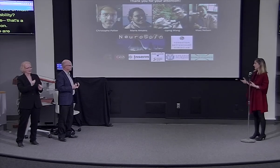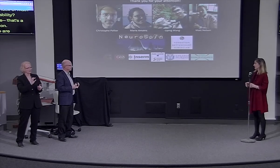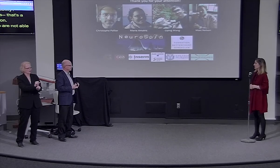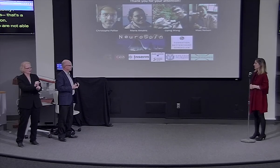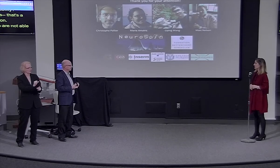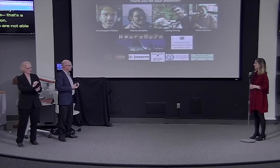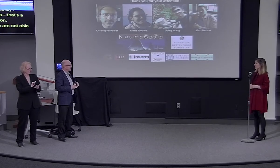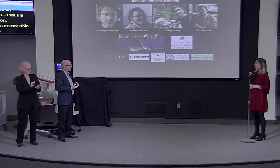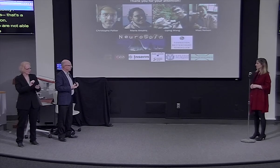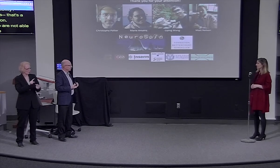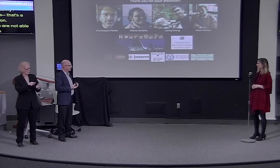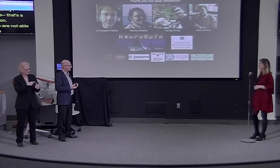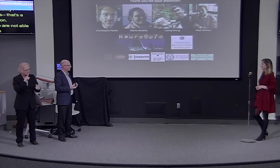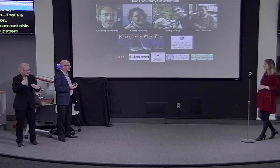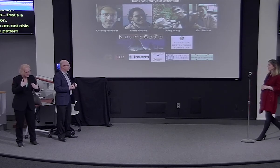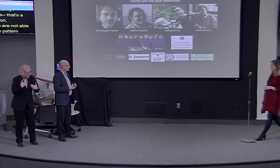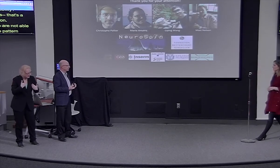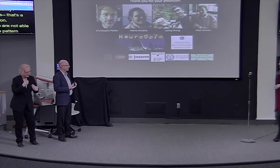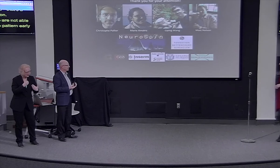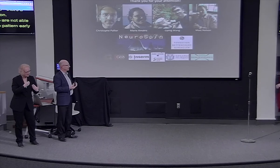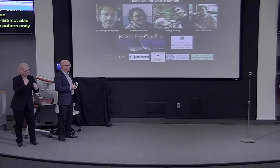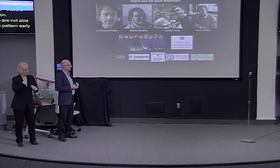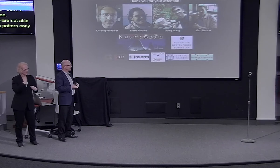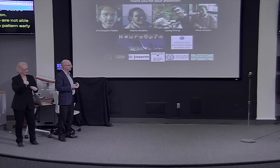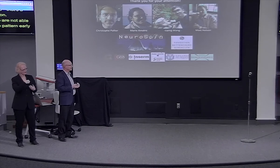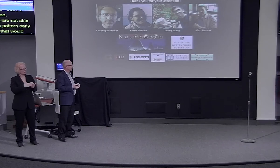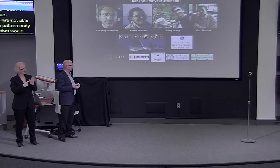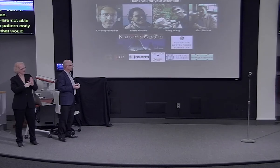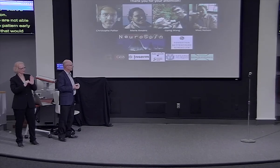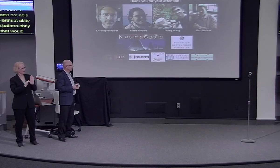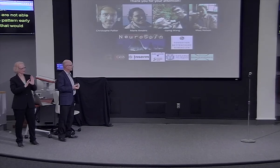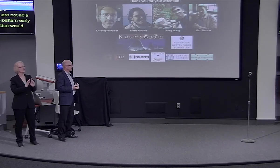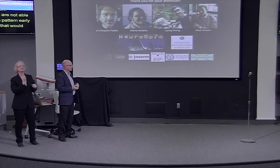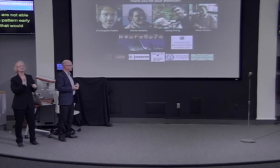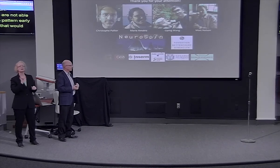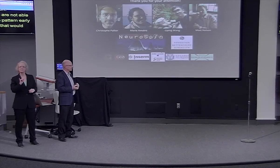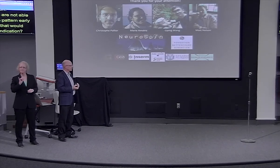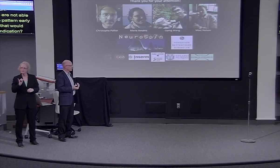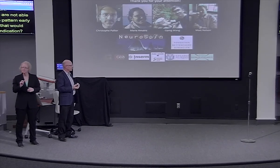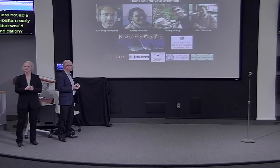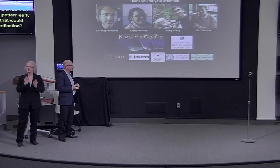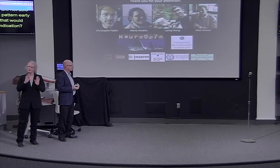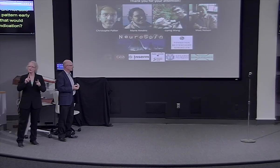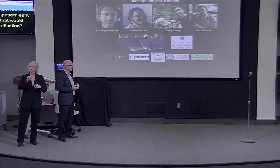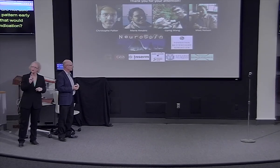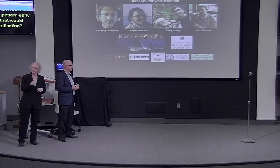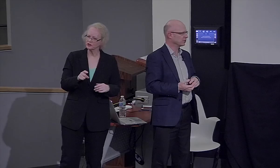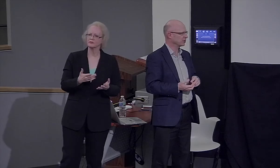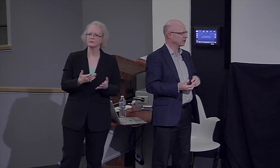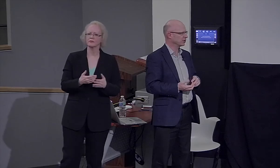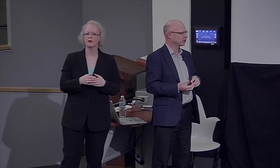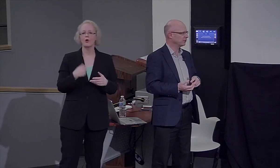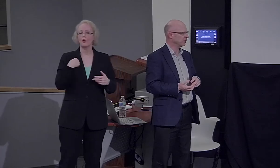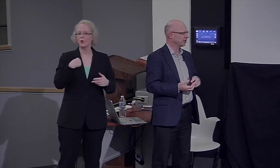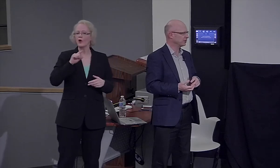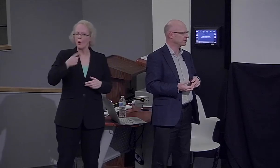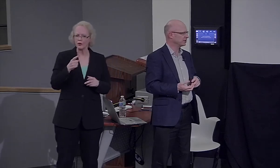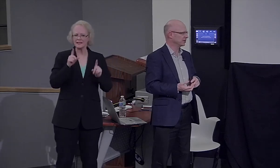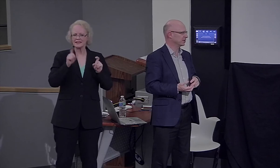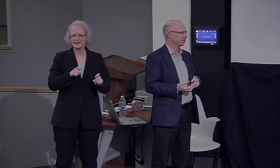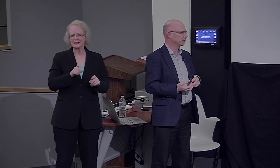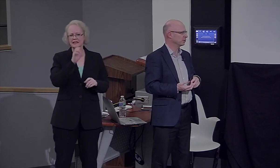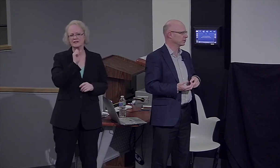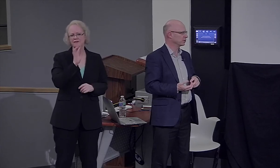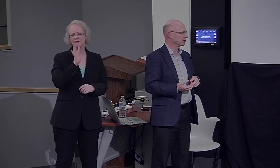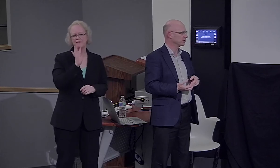would give us maybe an indication? Well, that's a great question. I like this suggestion. I mean, we only tested preschoolers at the age of five and